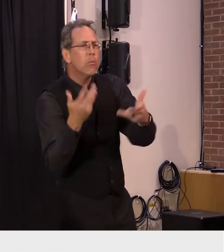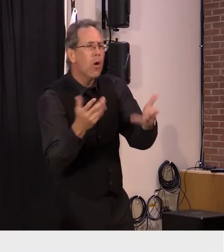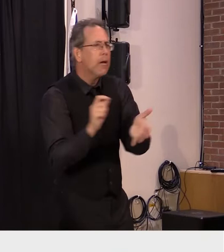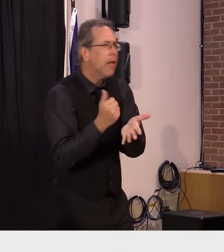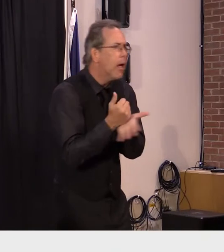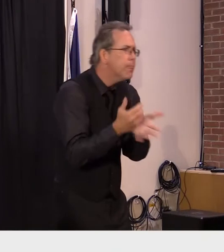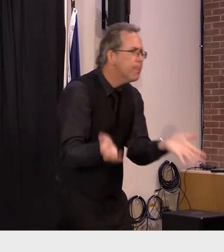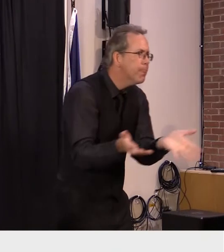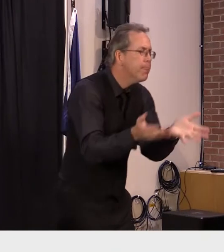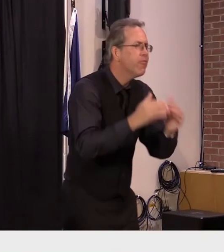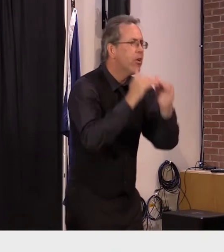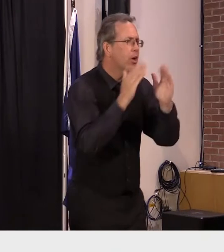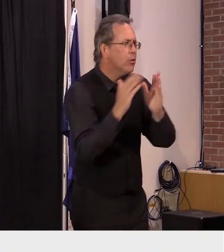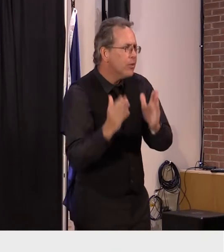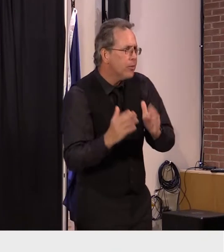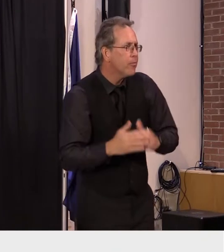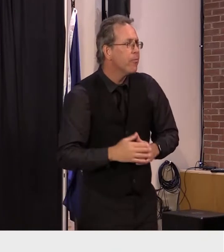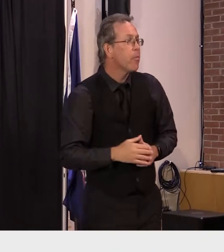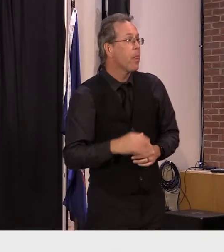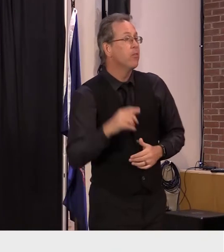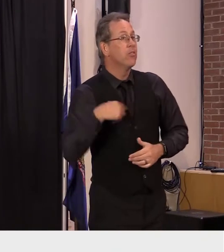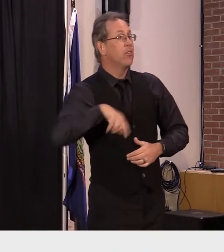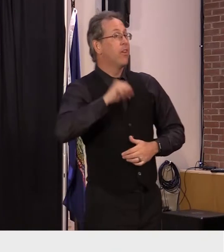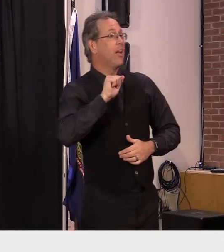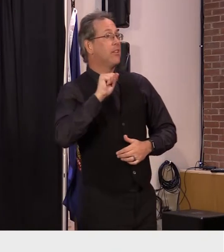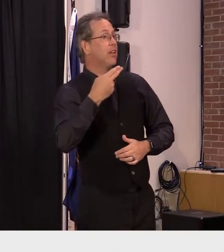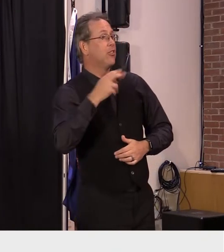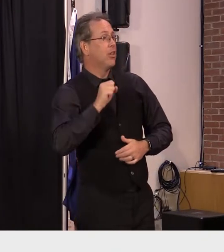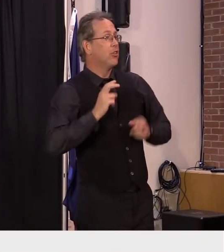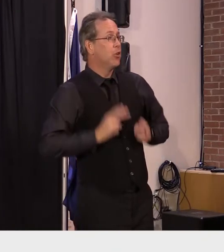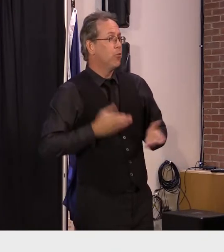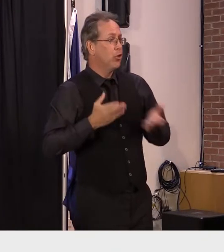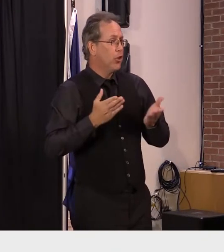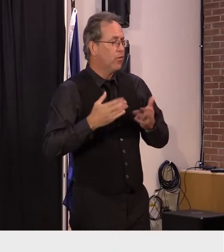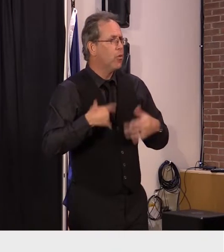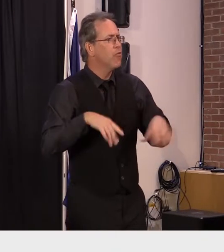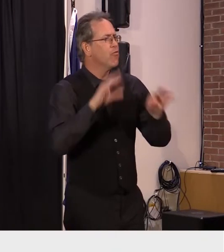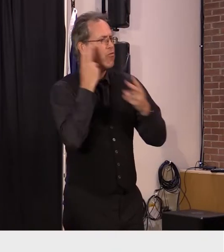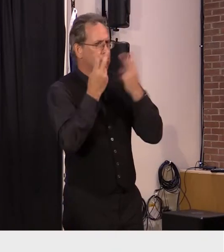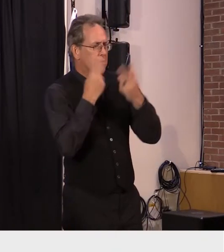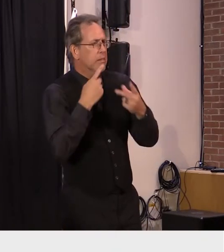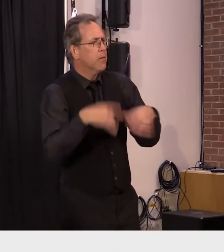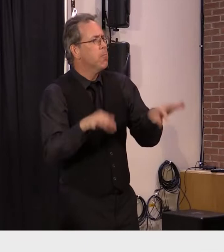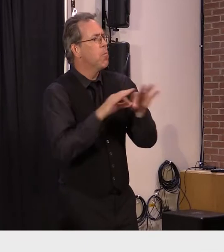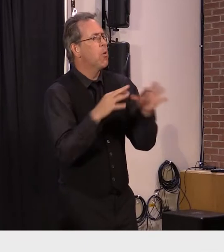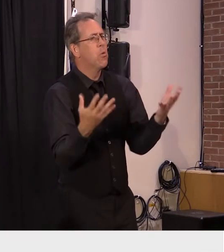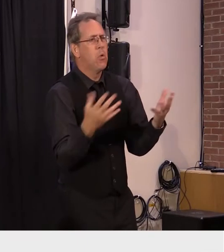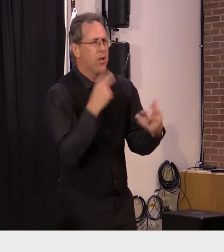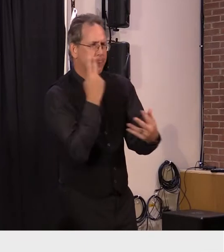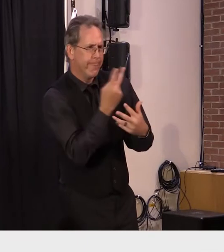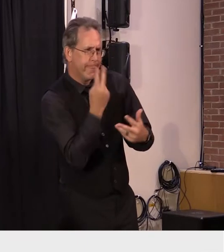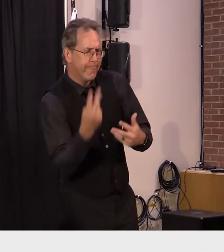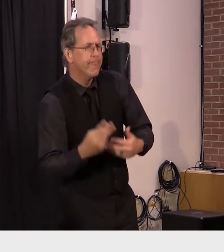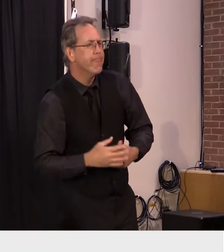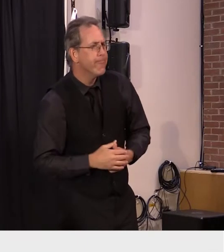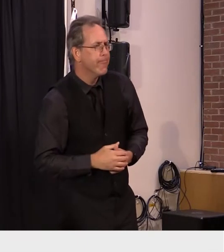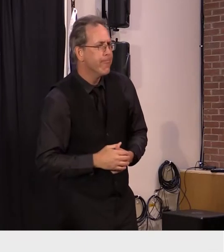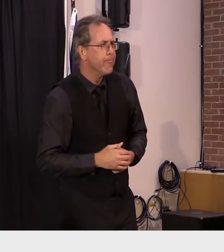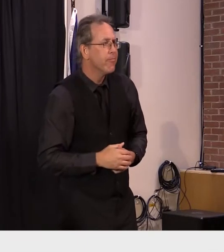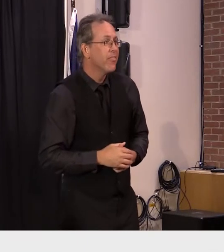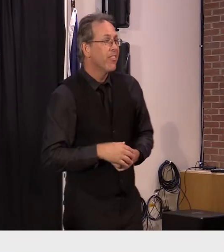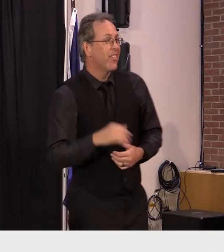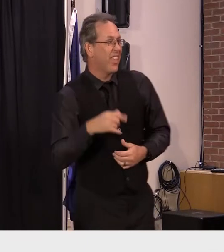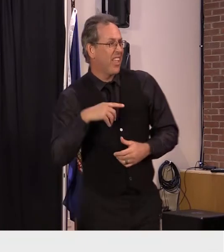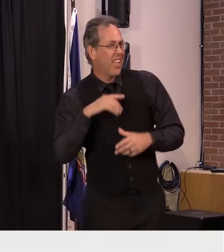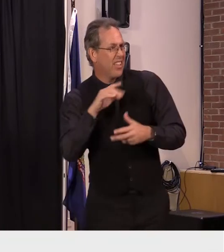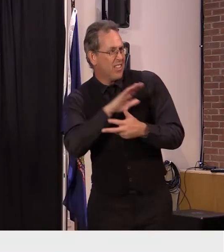ahs realizes that the work ahead is critical and using the type of these types of frameworks will help us deliver services better